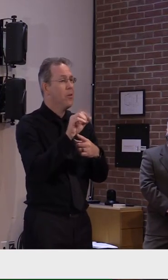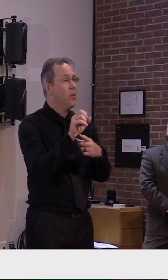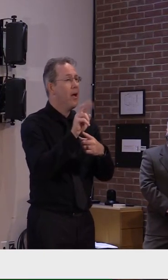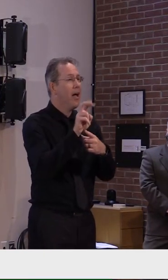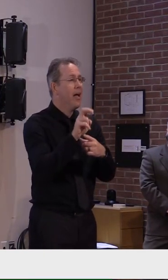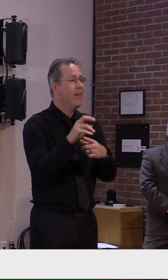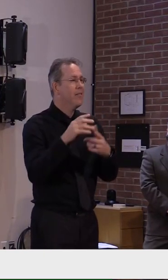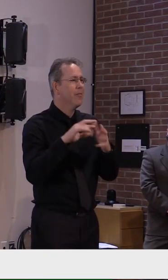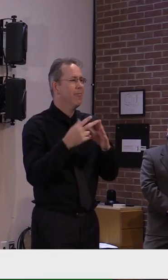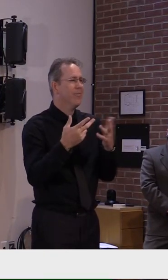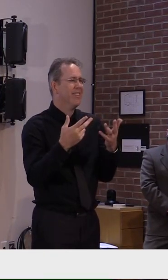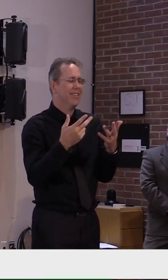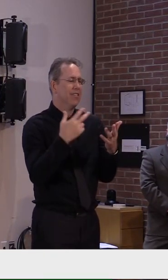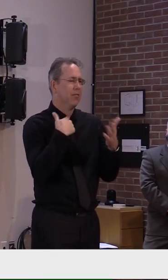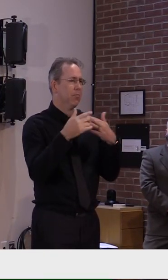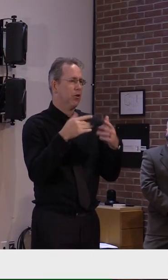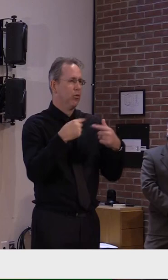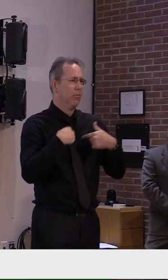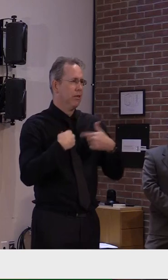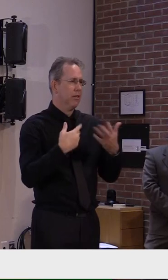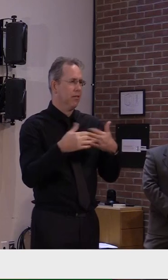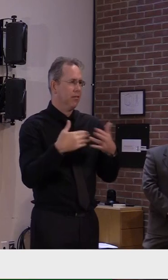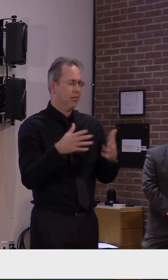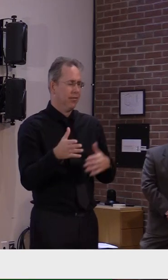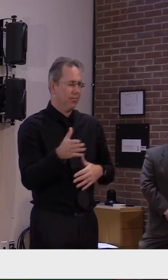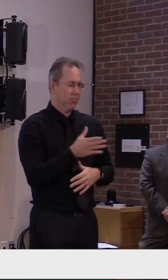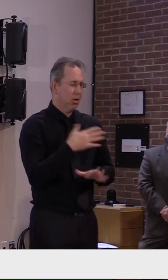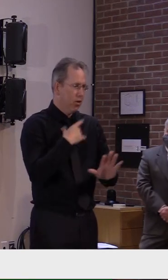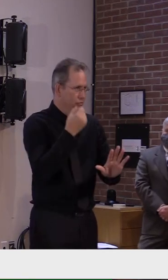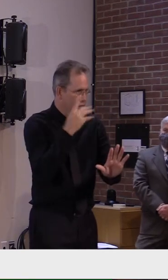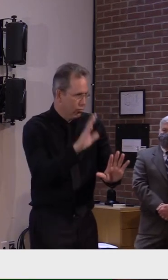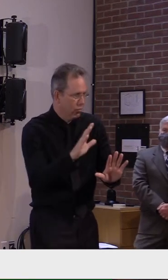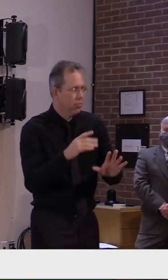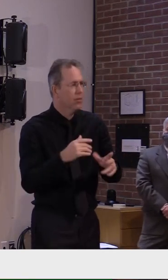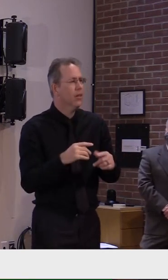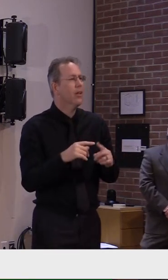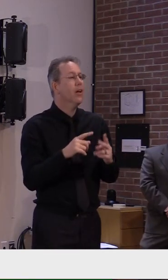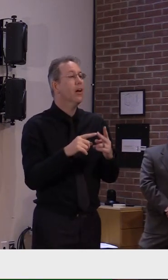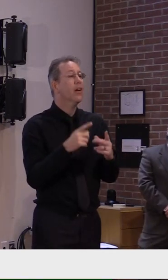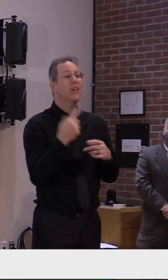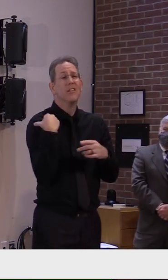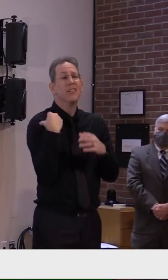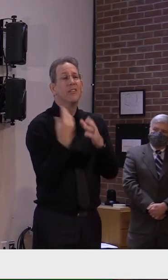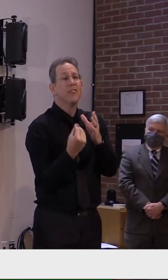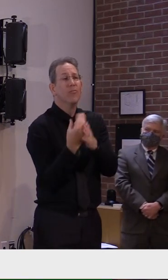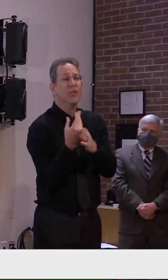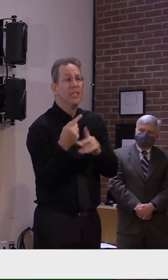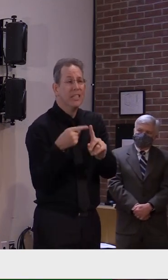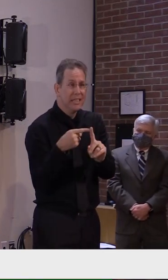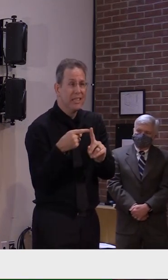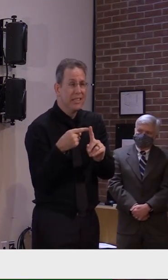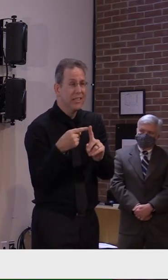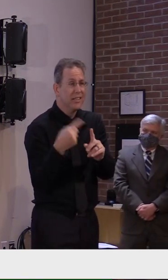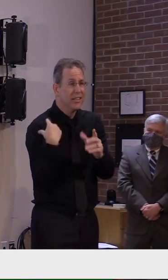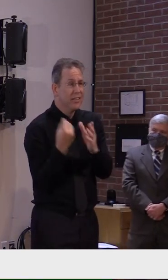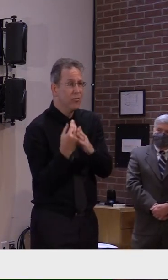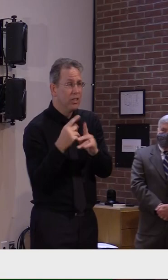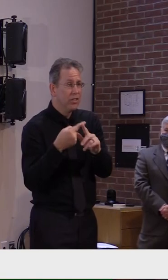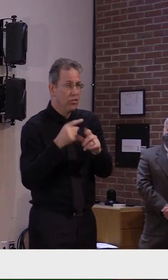between the initial springtime issue and the current issue, we have abundant small blips,